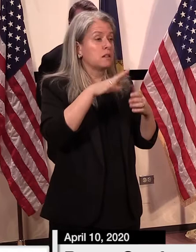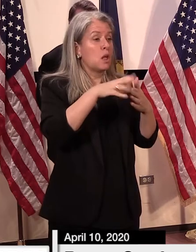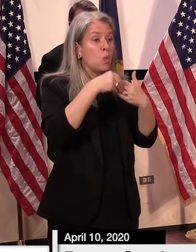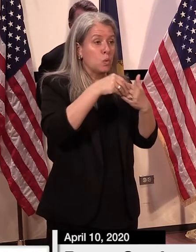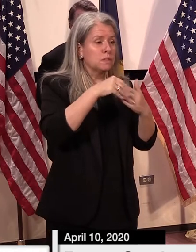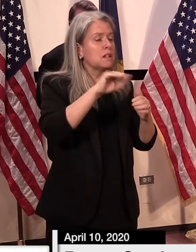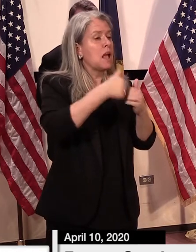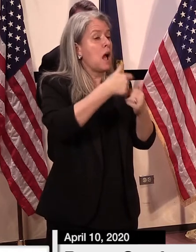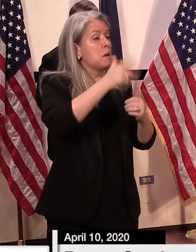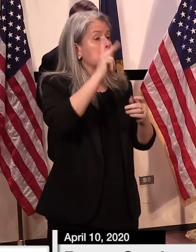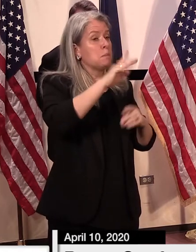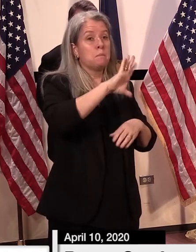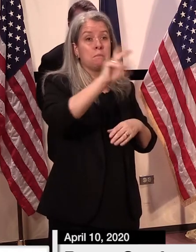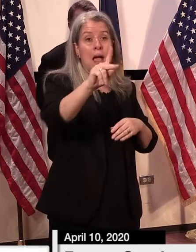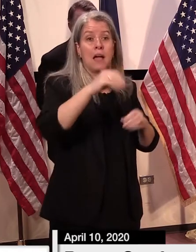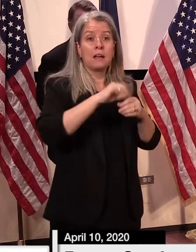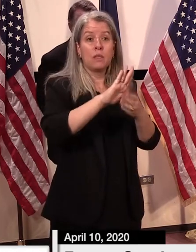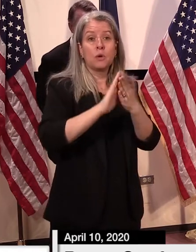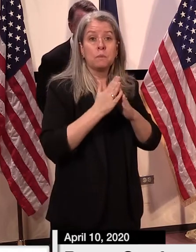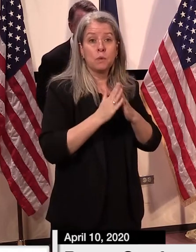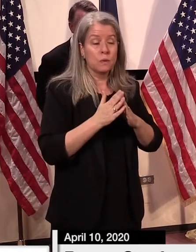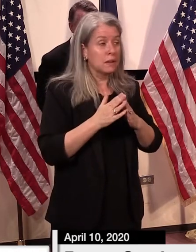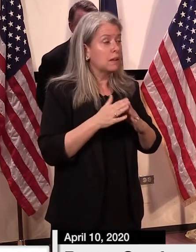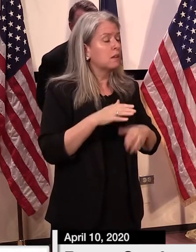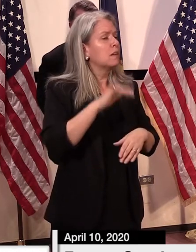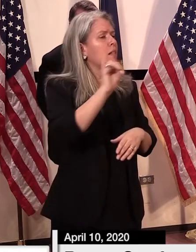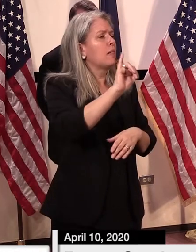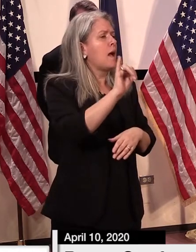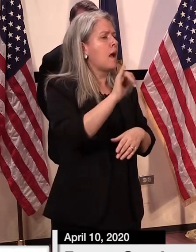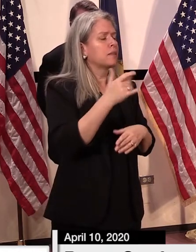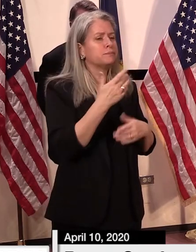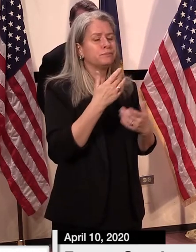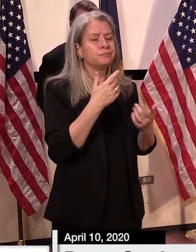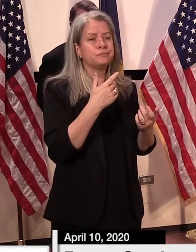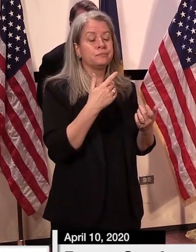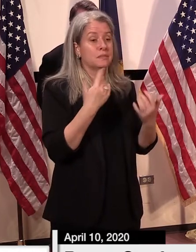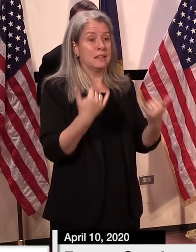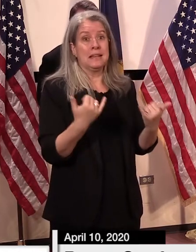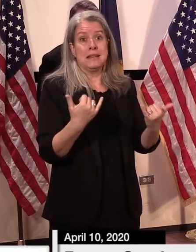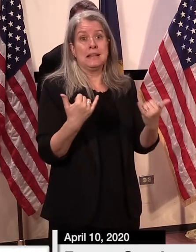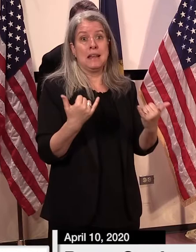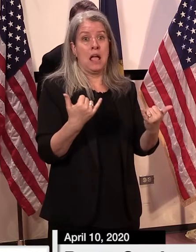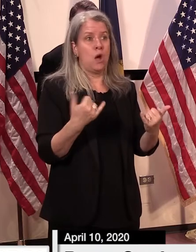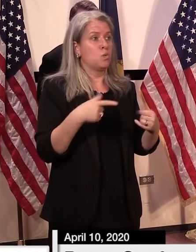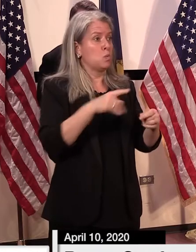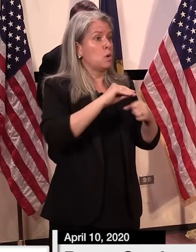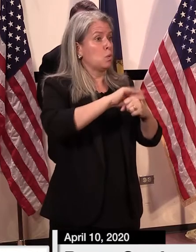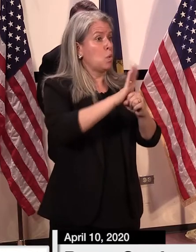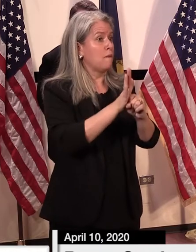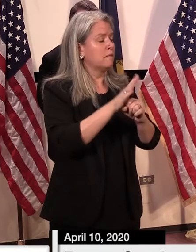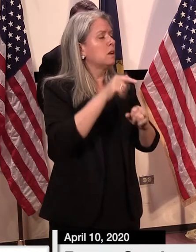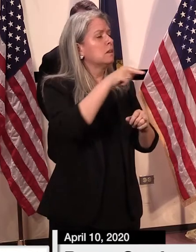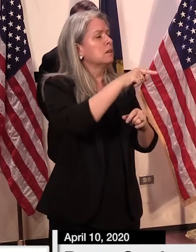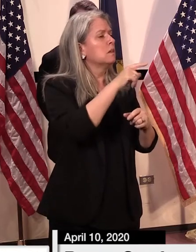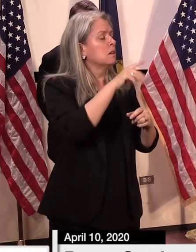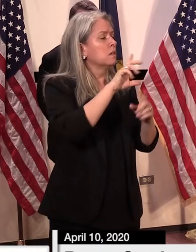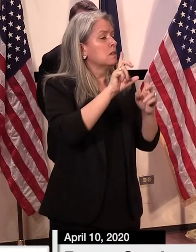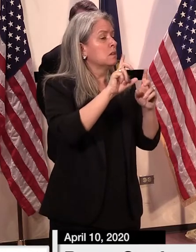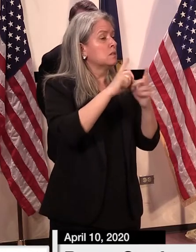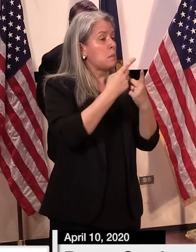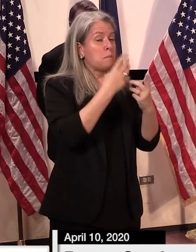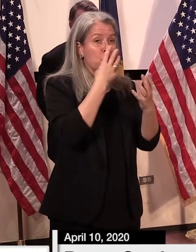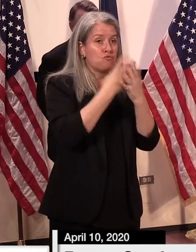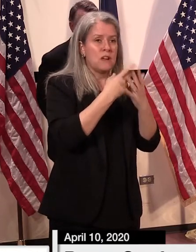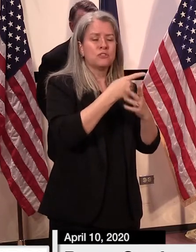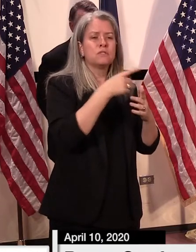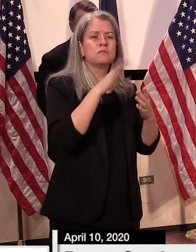re-entering the community and specifically things like during this extraordinary period doc has relaxed